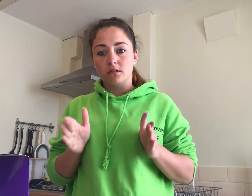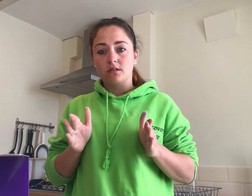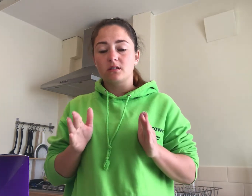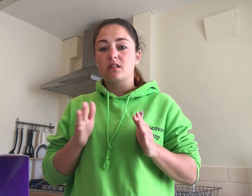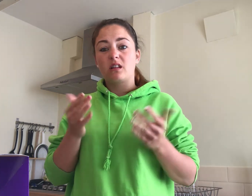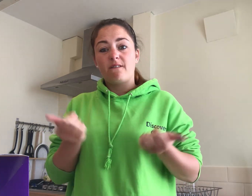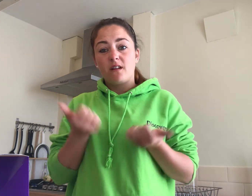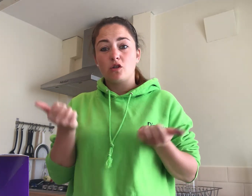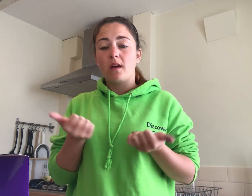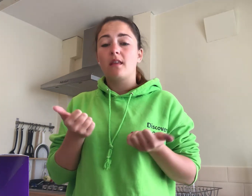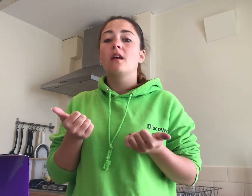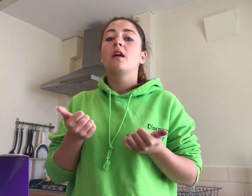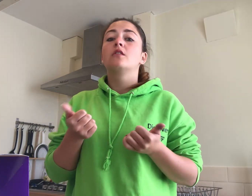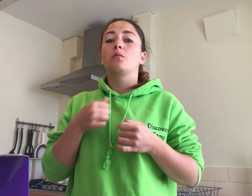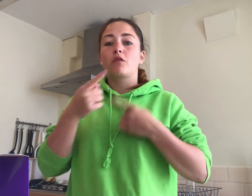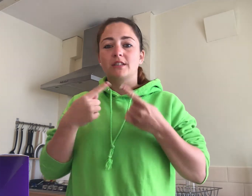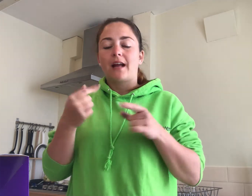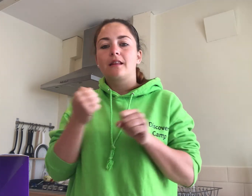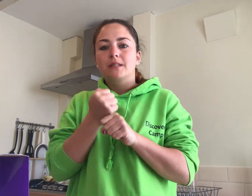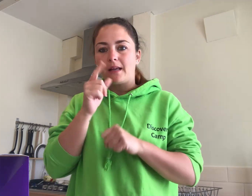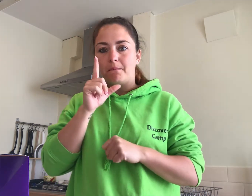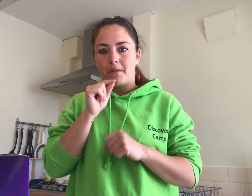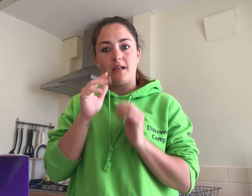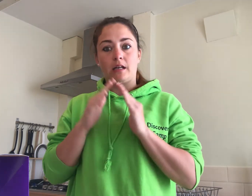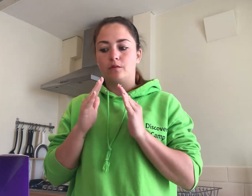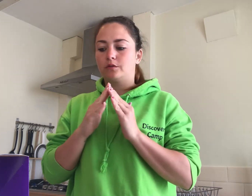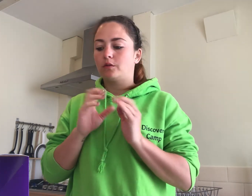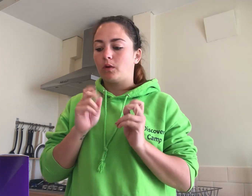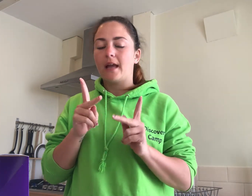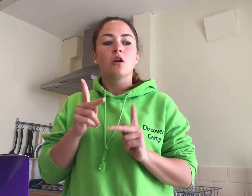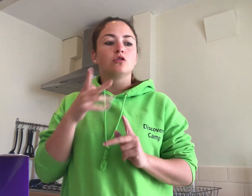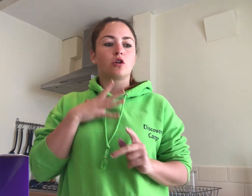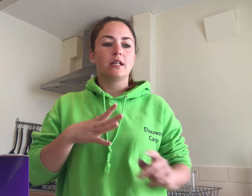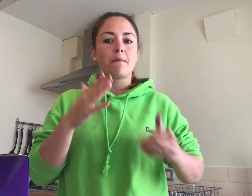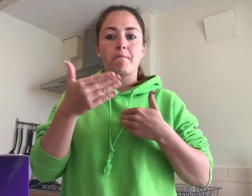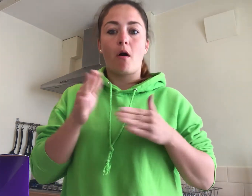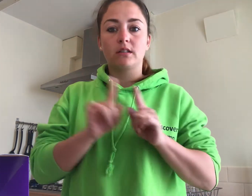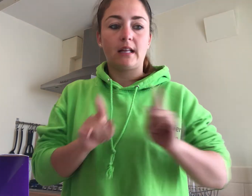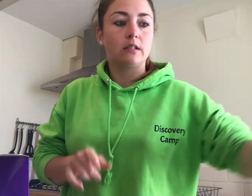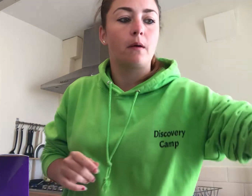to finish with so we can recycle them to make bird houses okay so you can need a box like this one